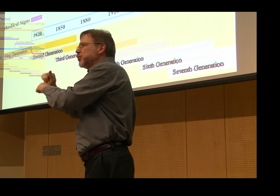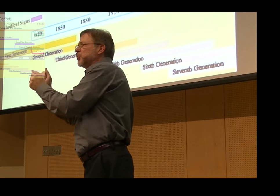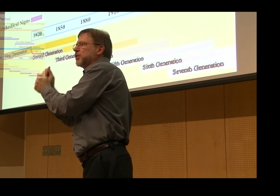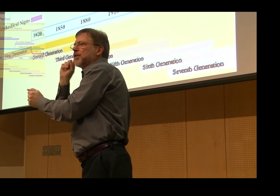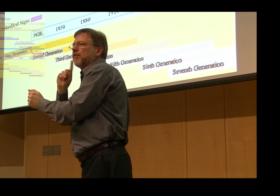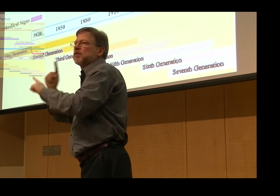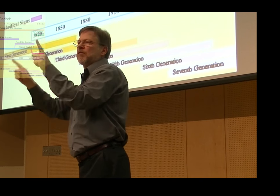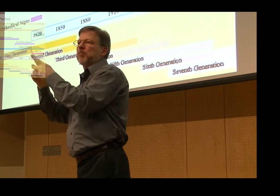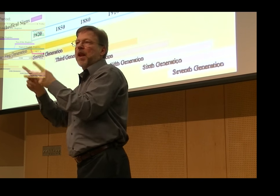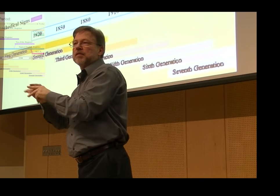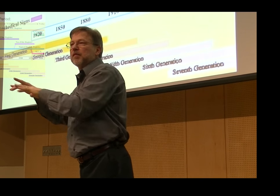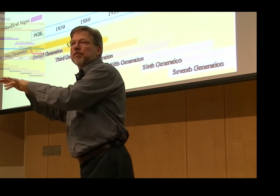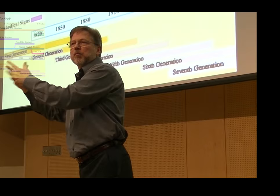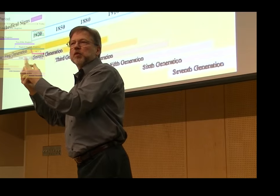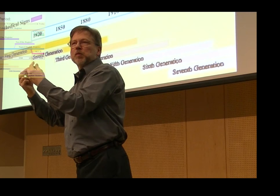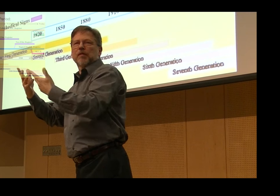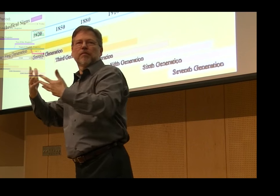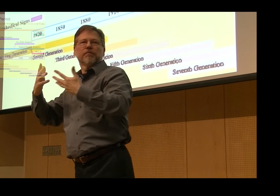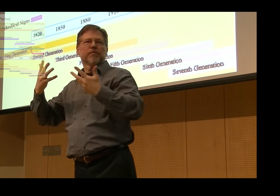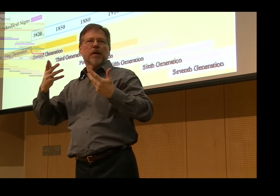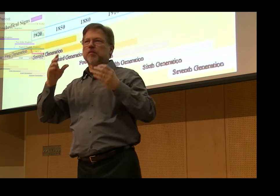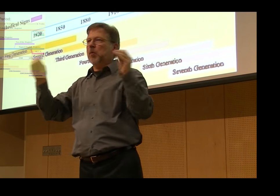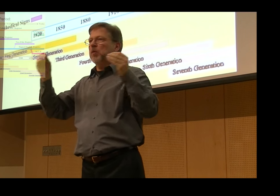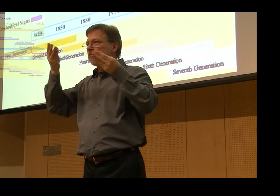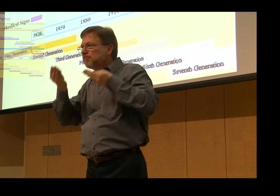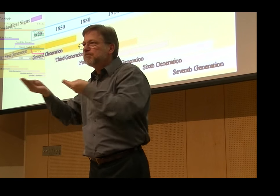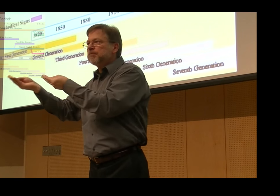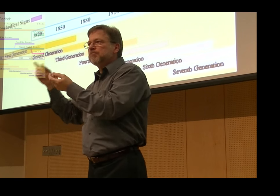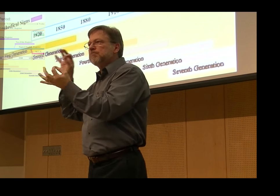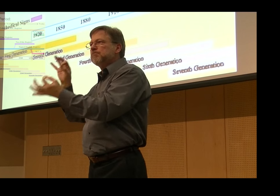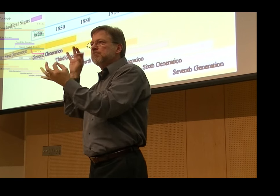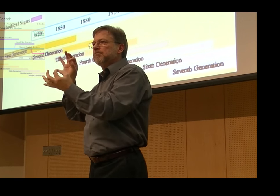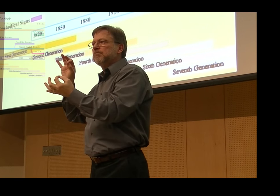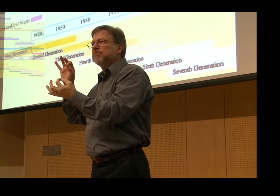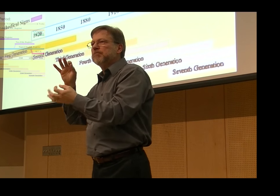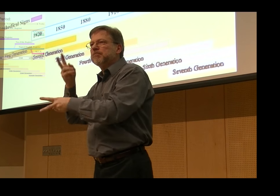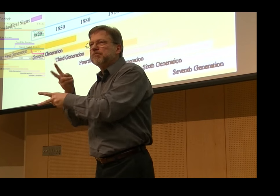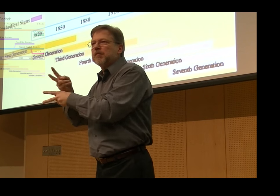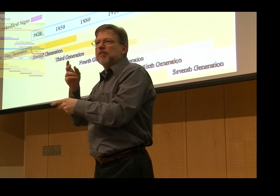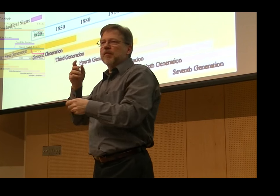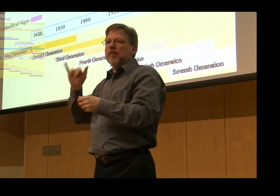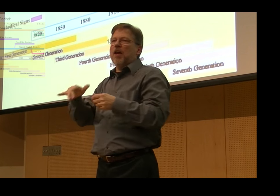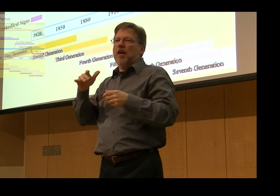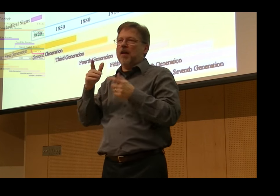influence on some of this. So as a result, the people that were no longer trained at Yale College with the classics